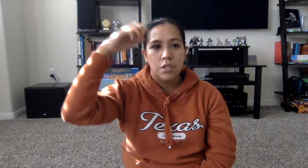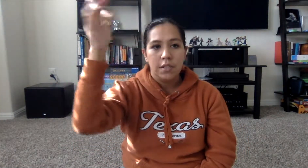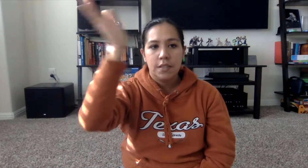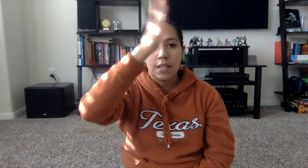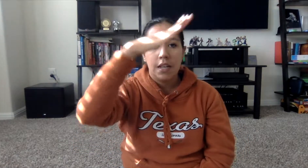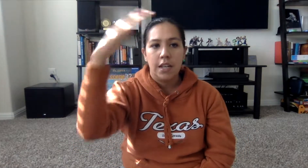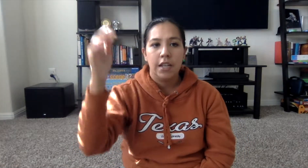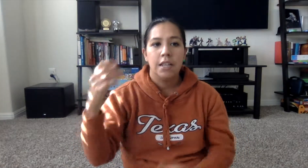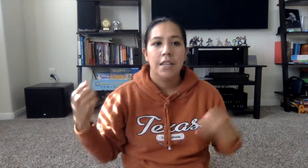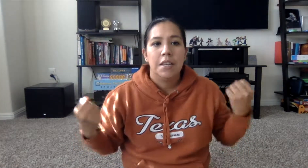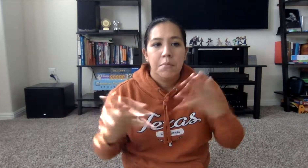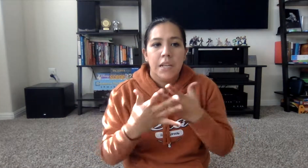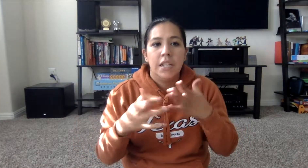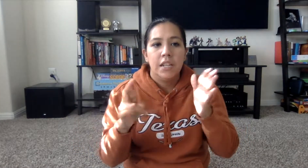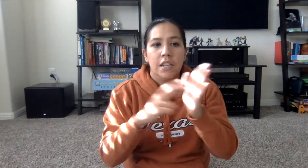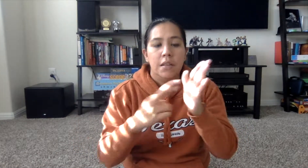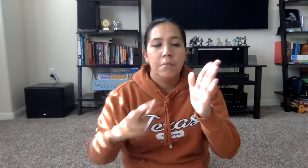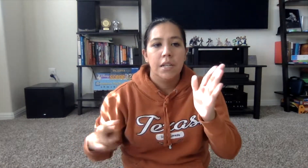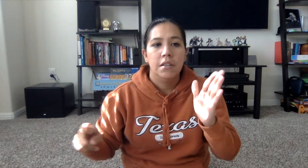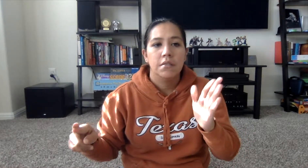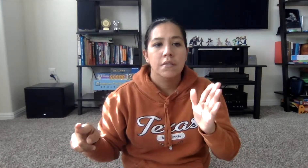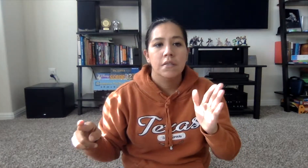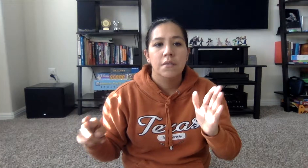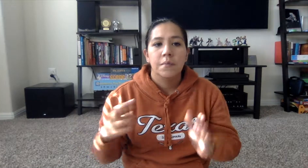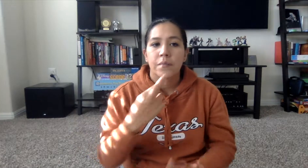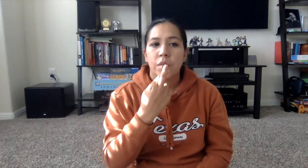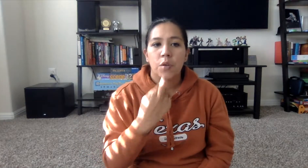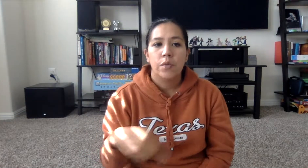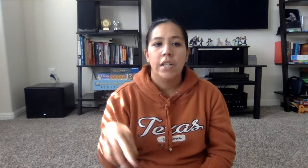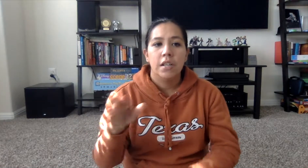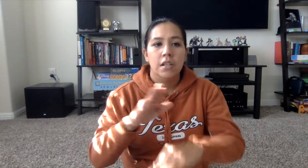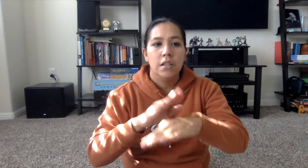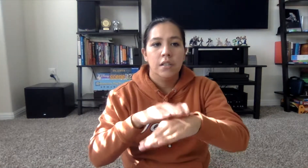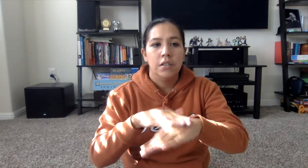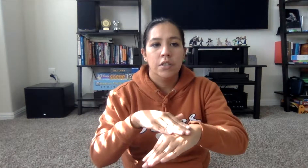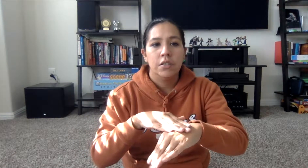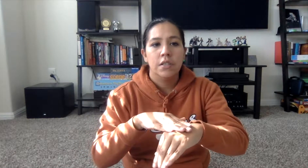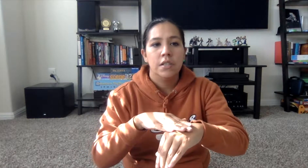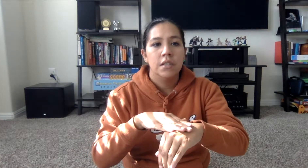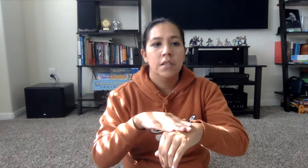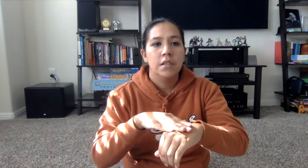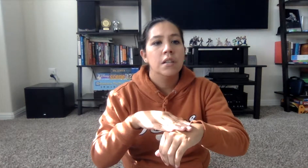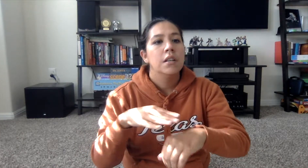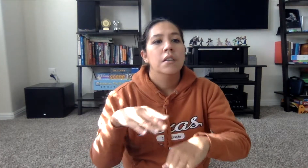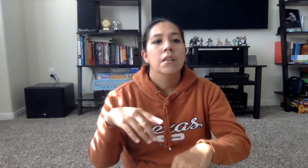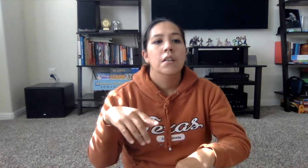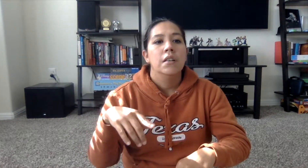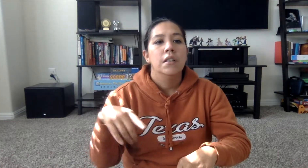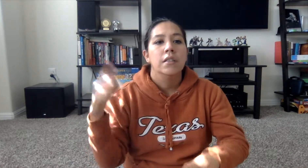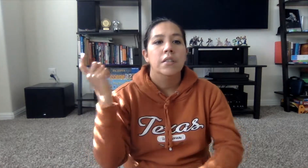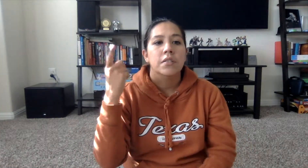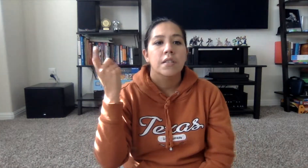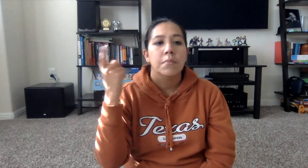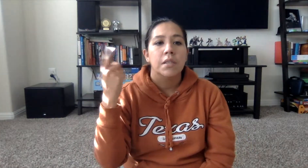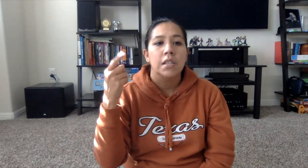sky panic bells red alert there's something